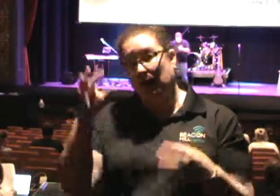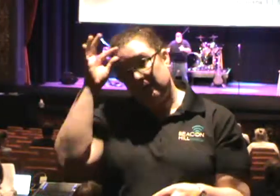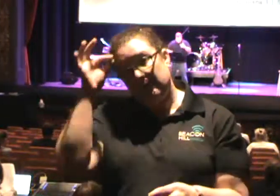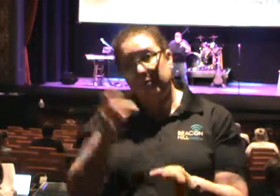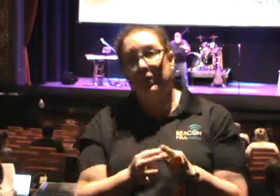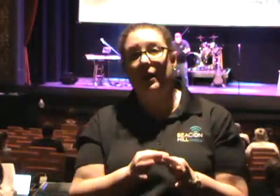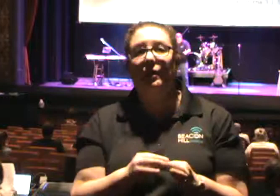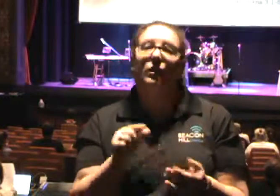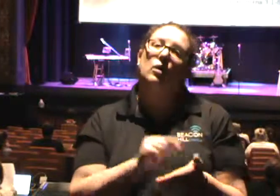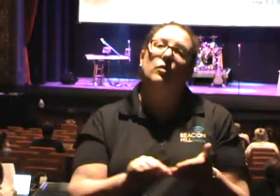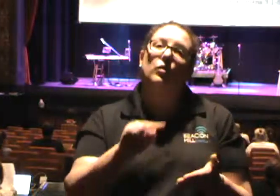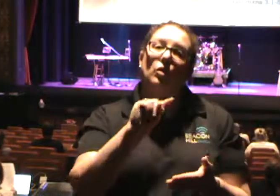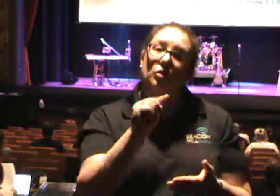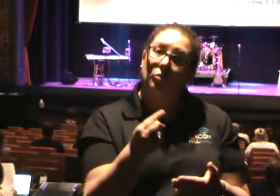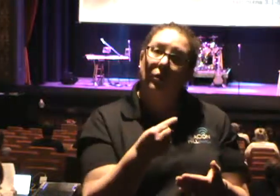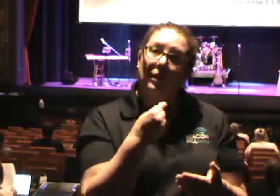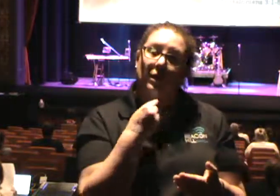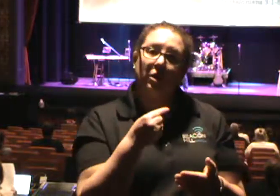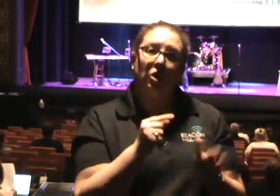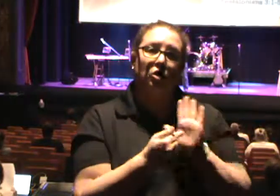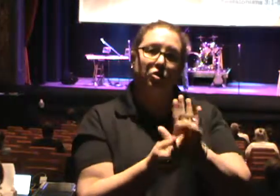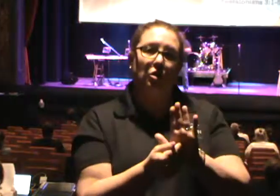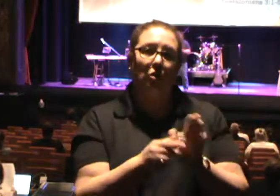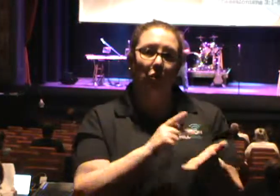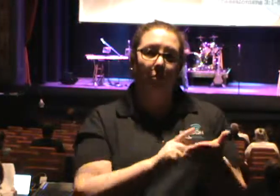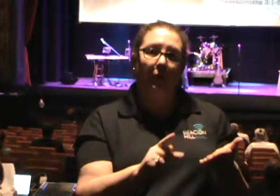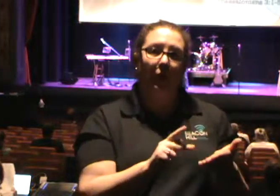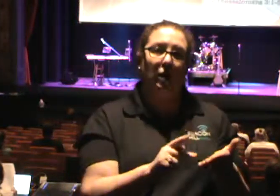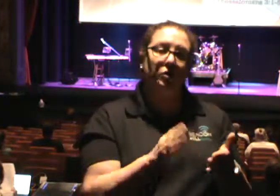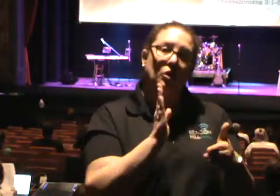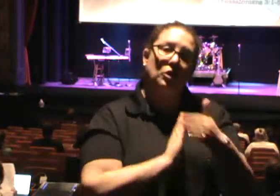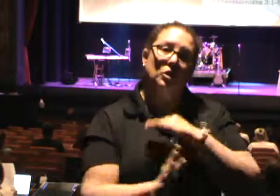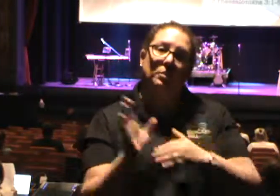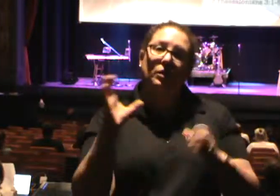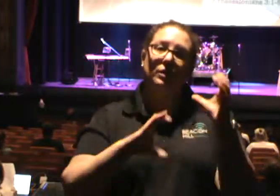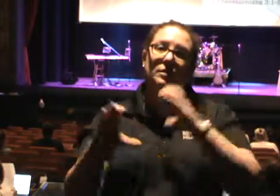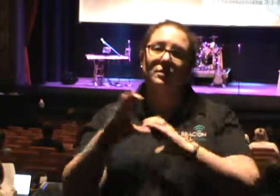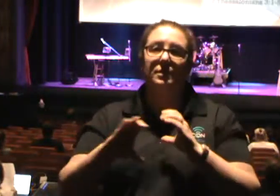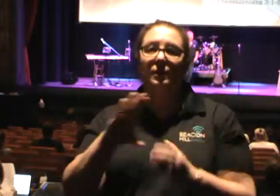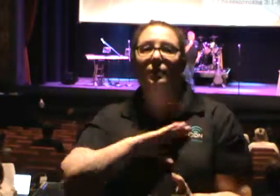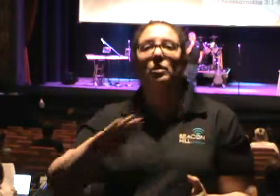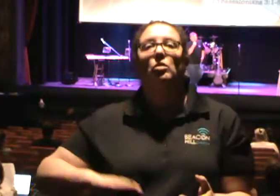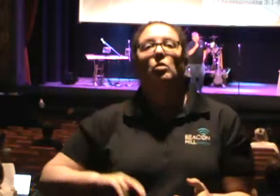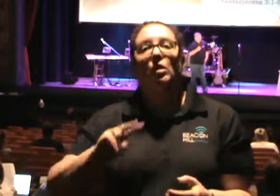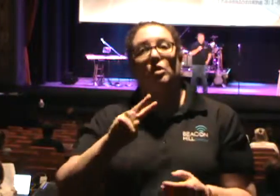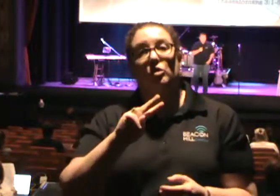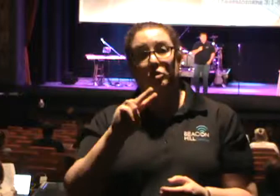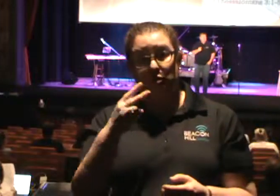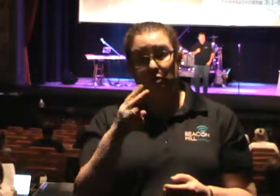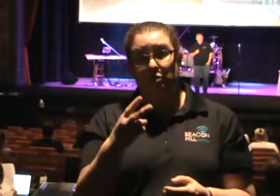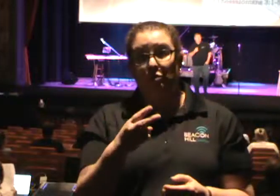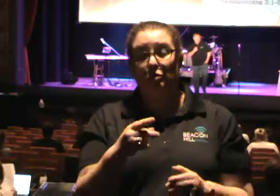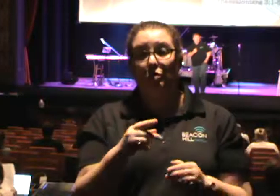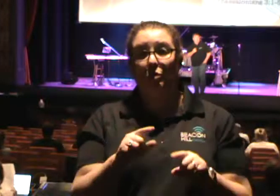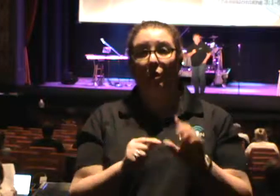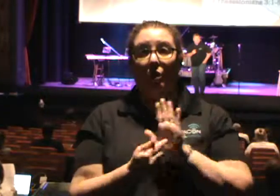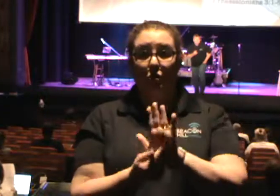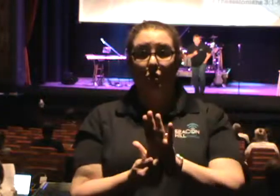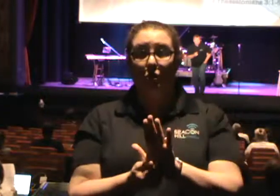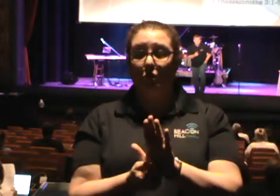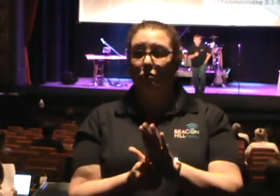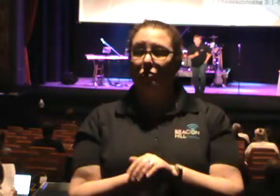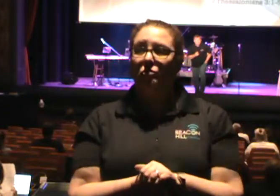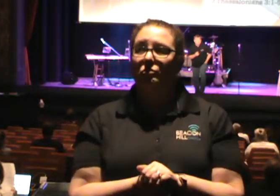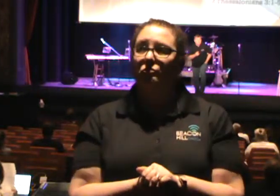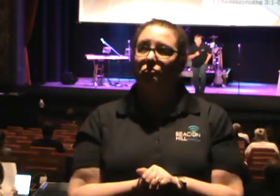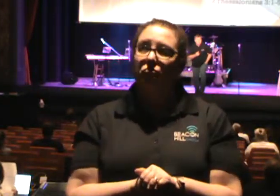Paul humility in seeking Christ, verse 2 shows us the reality in serving Christ. You know, if you step up for Christ, you will face